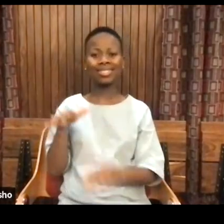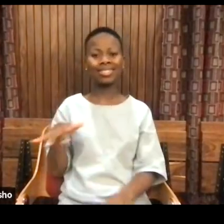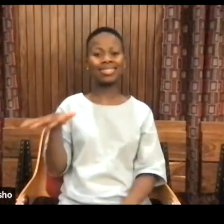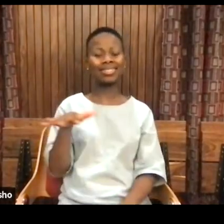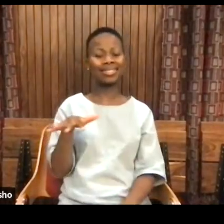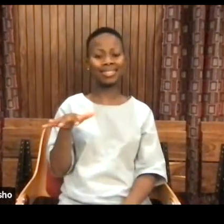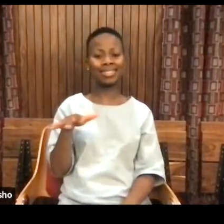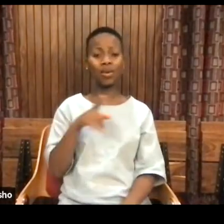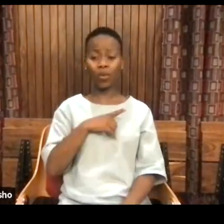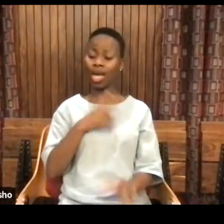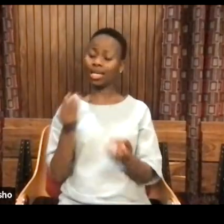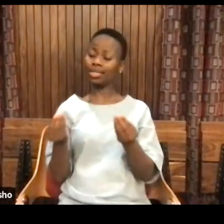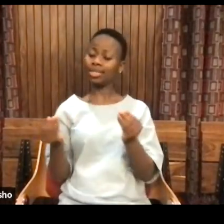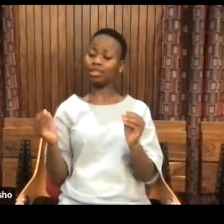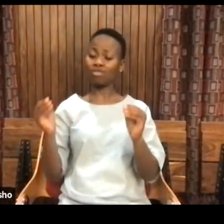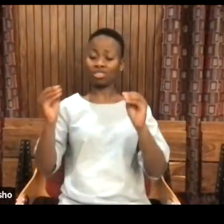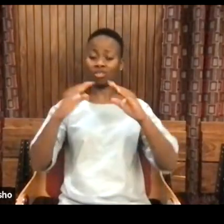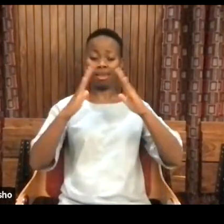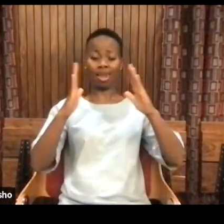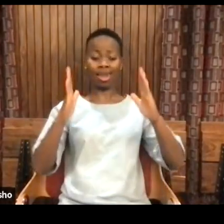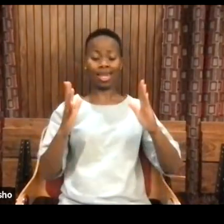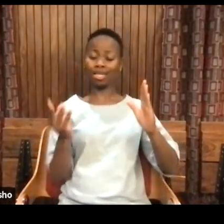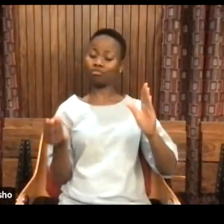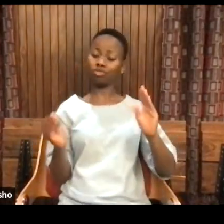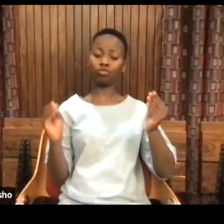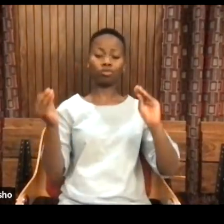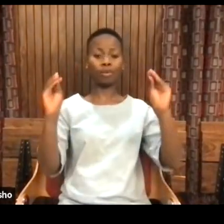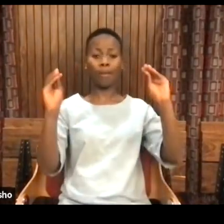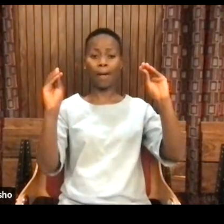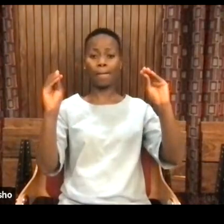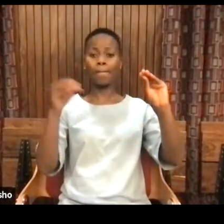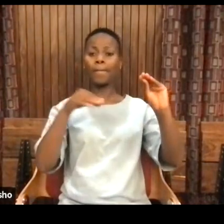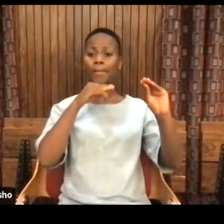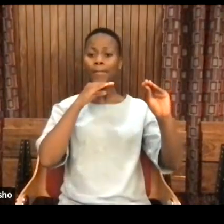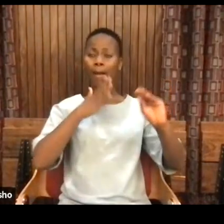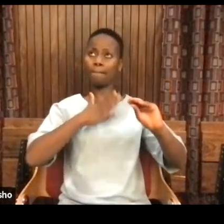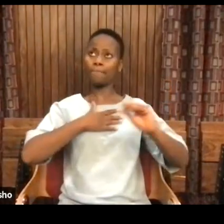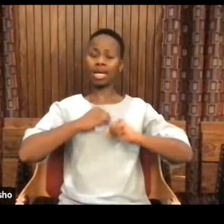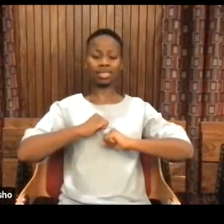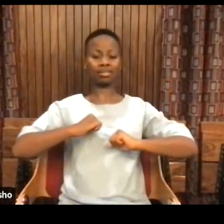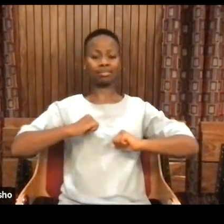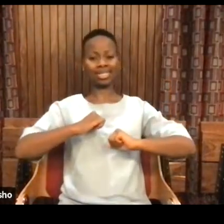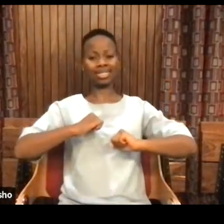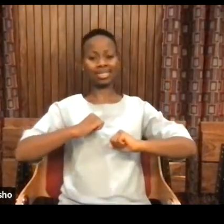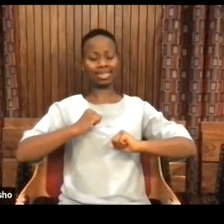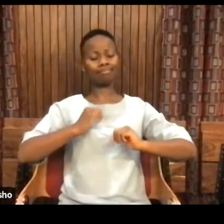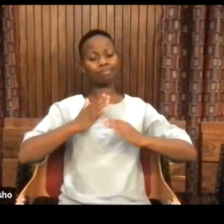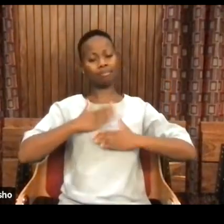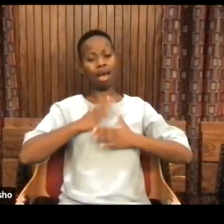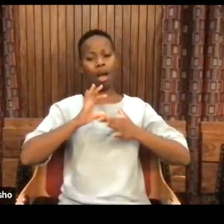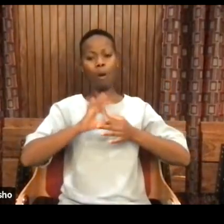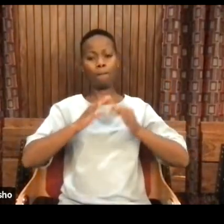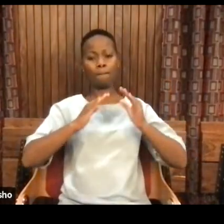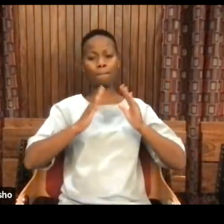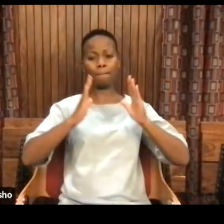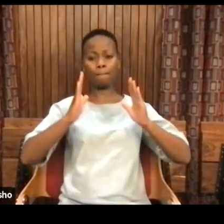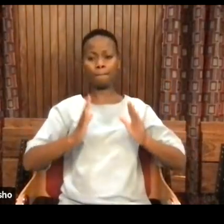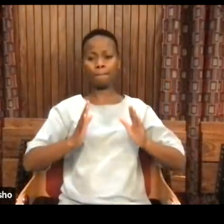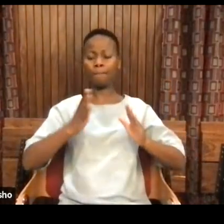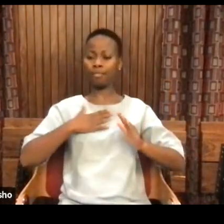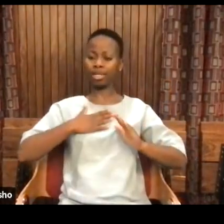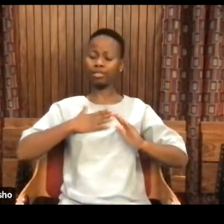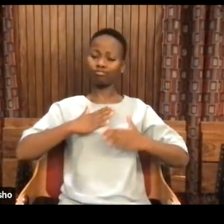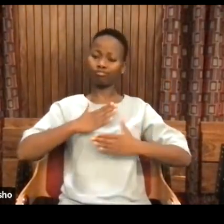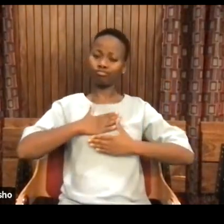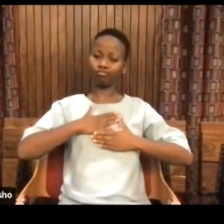because decoration marks it as a place, a space turned into a home, a place where you belong.